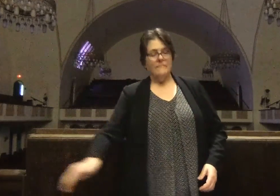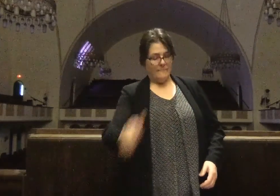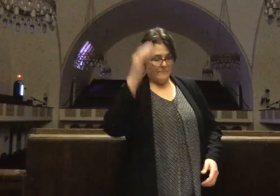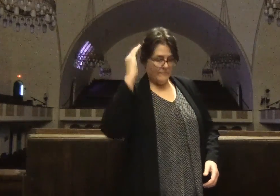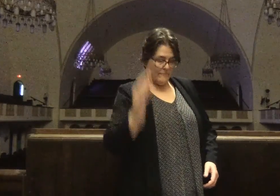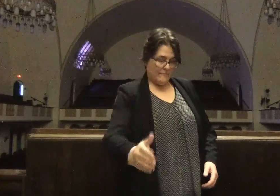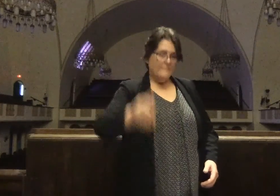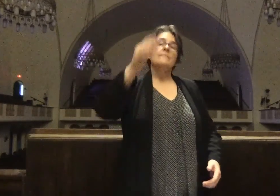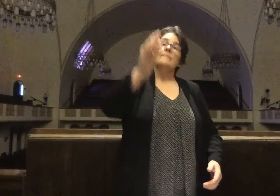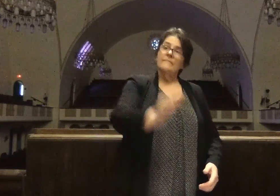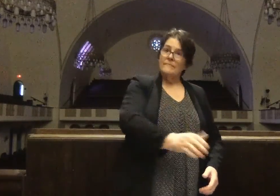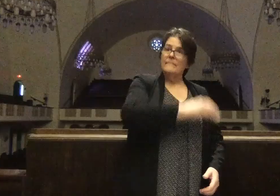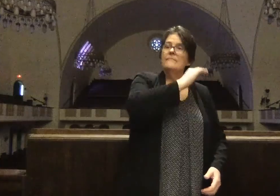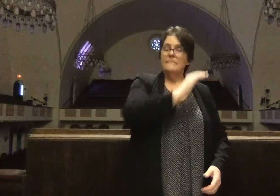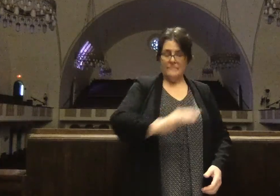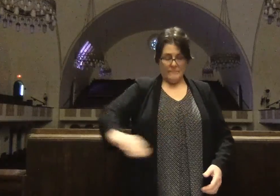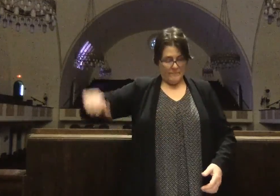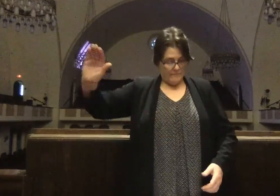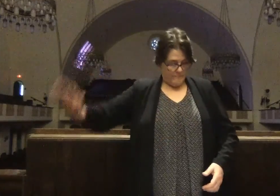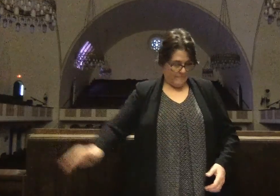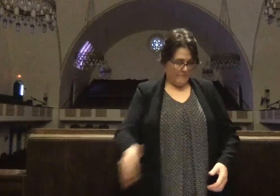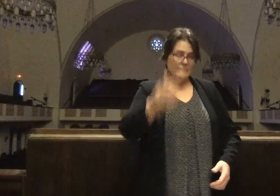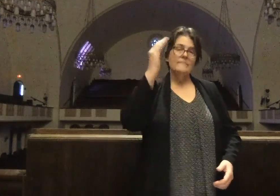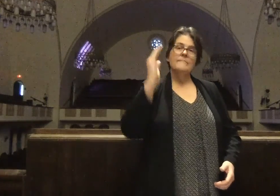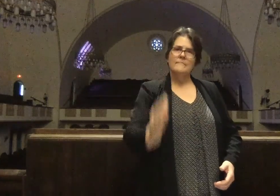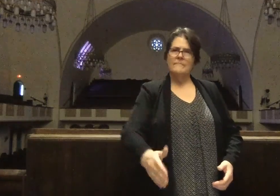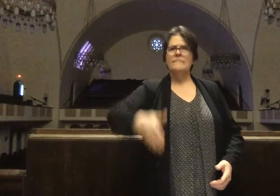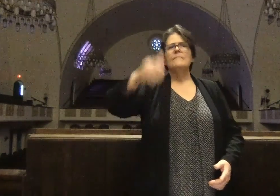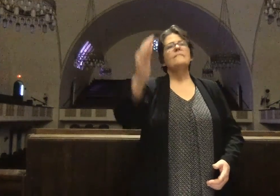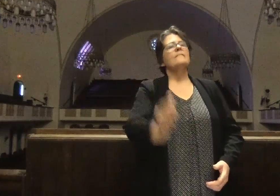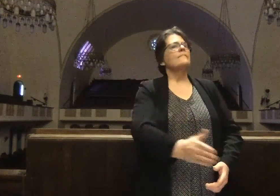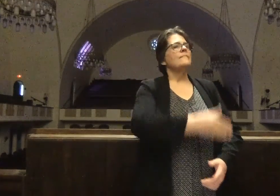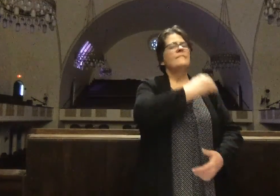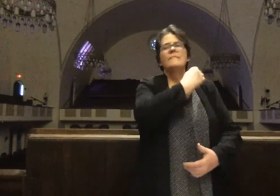with the earth as a mother,